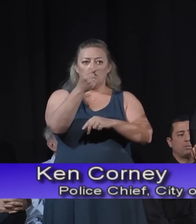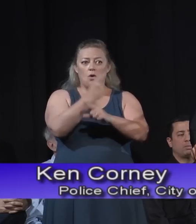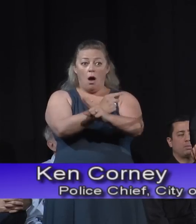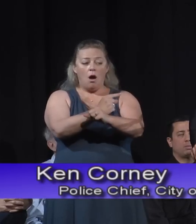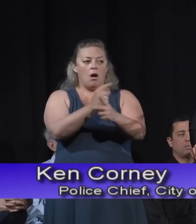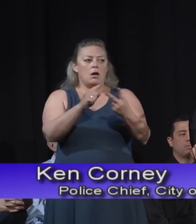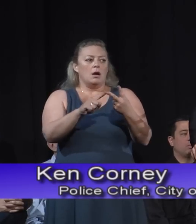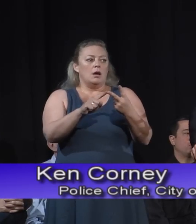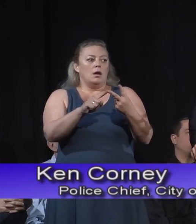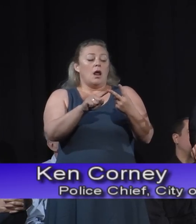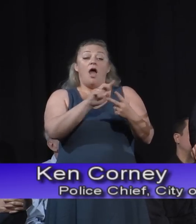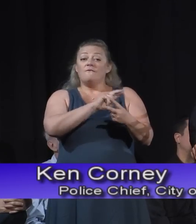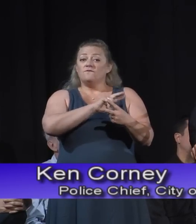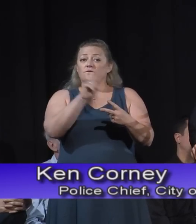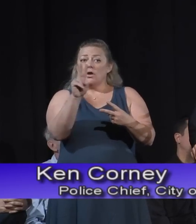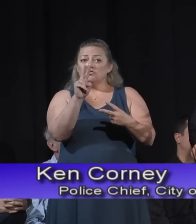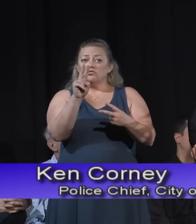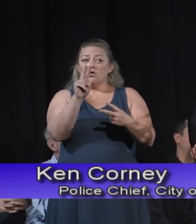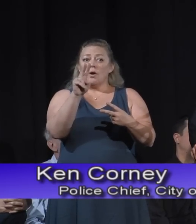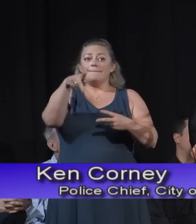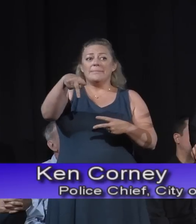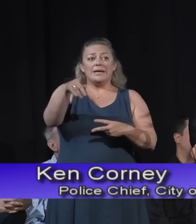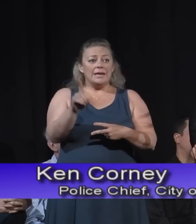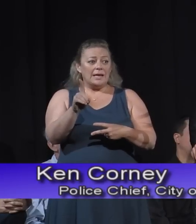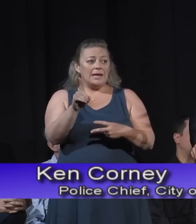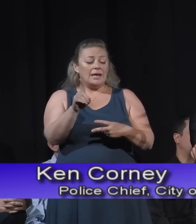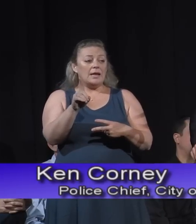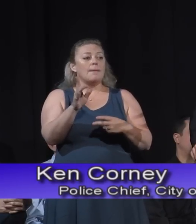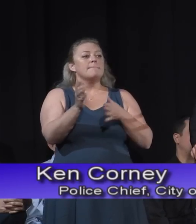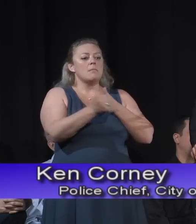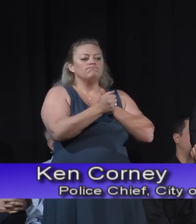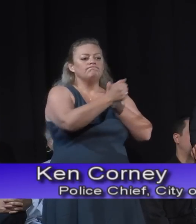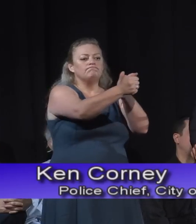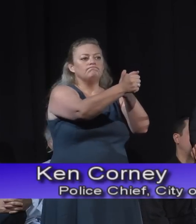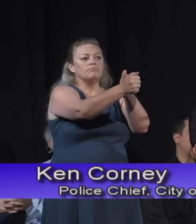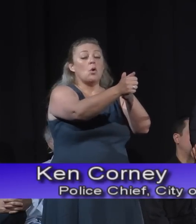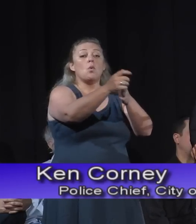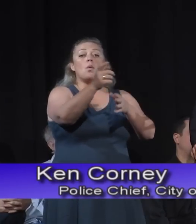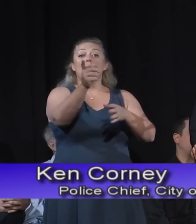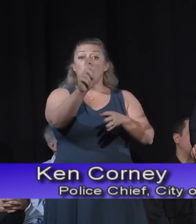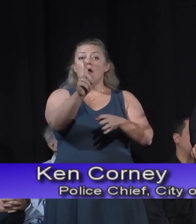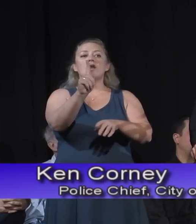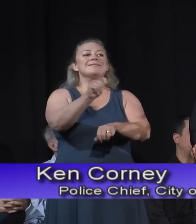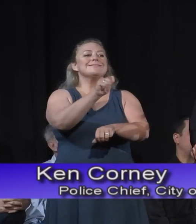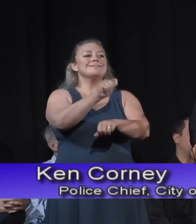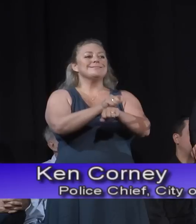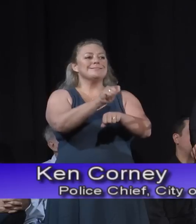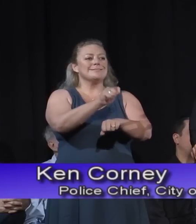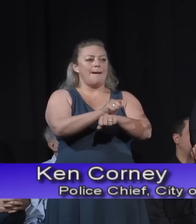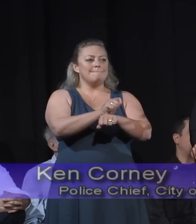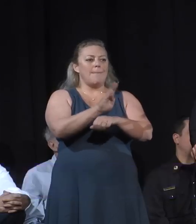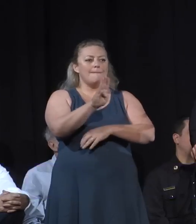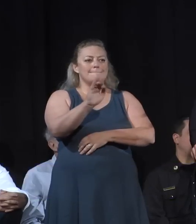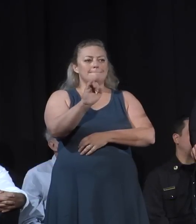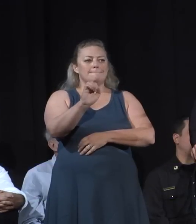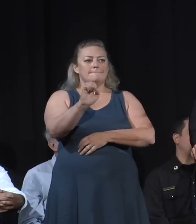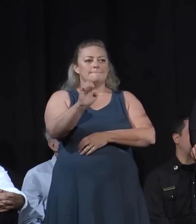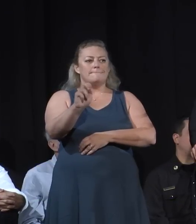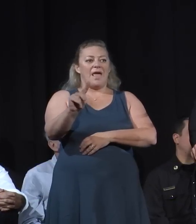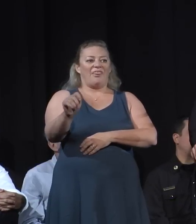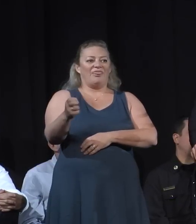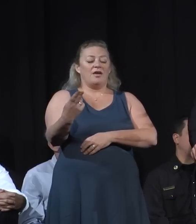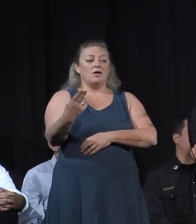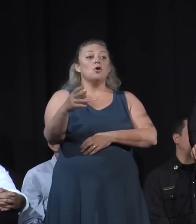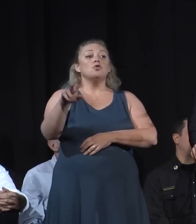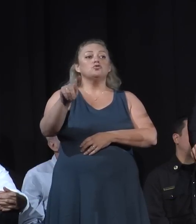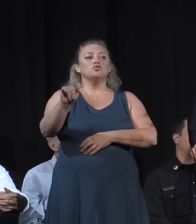officers in doing that, and we're doing it out of the Temple Beth Torah. It's the staging area, and we're taking people up. I encourage you. We're doing it today until 4